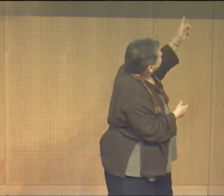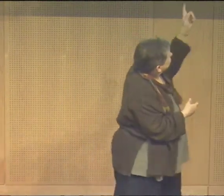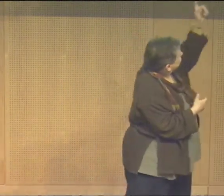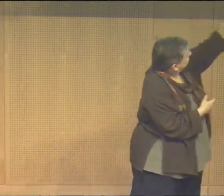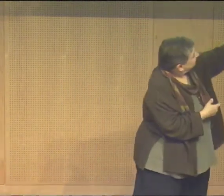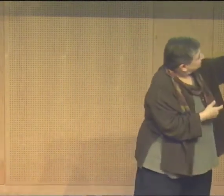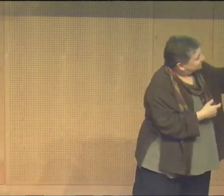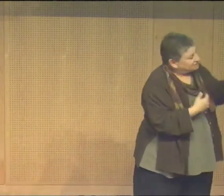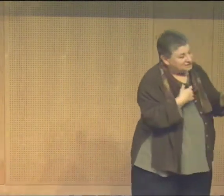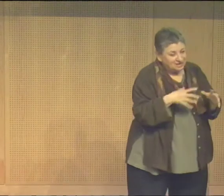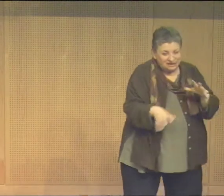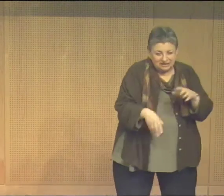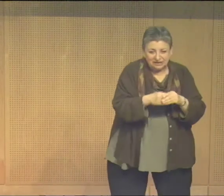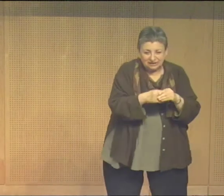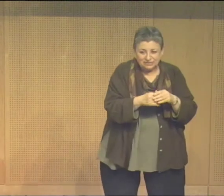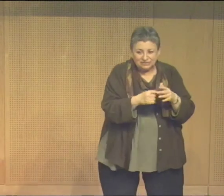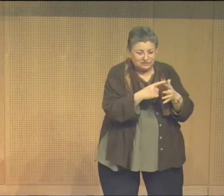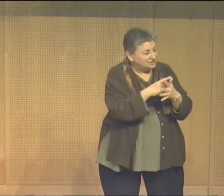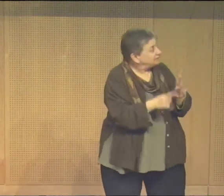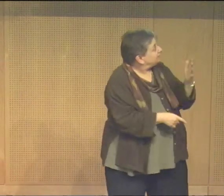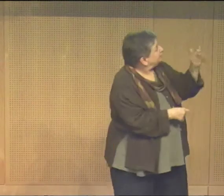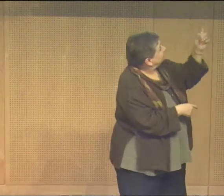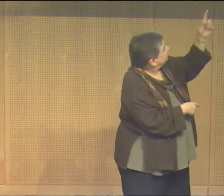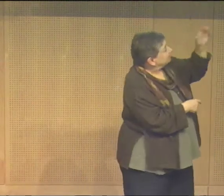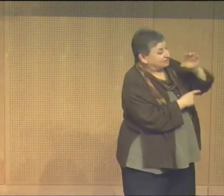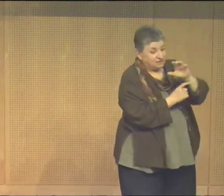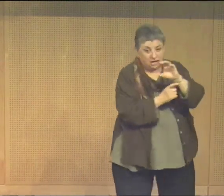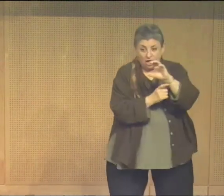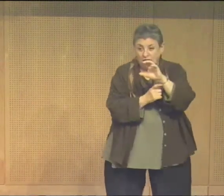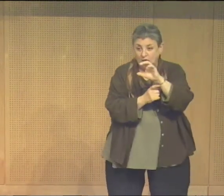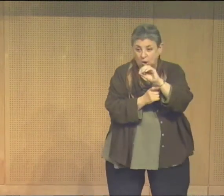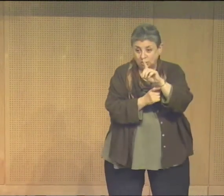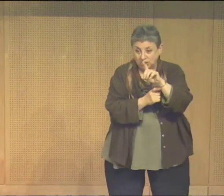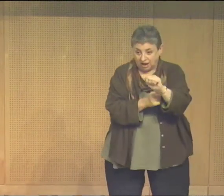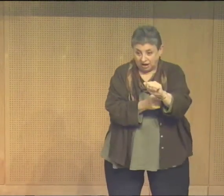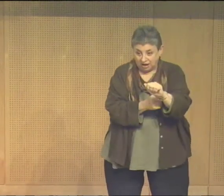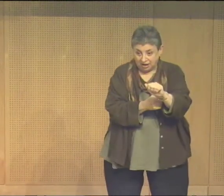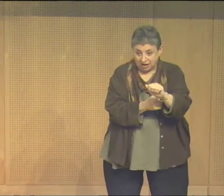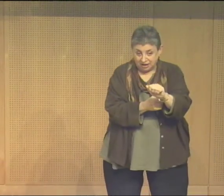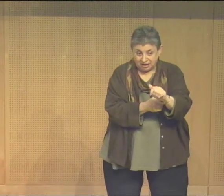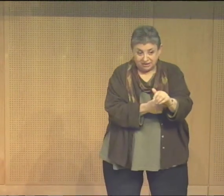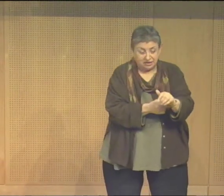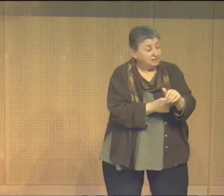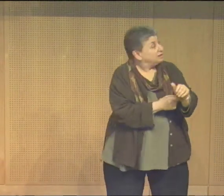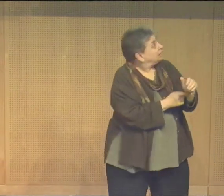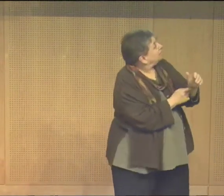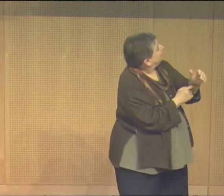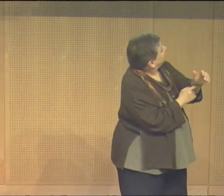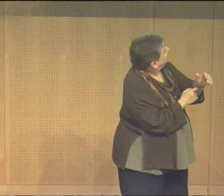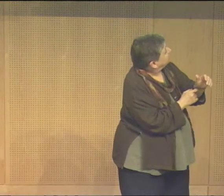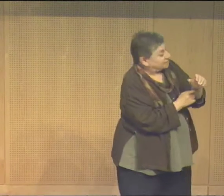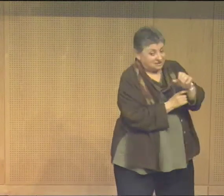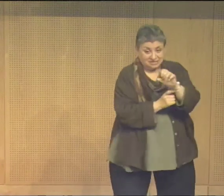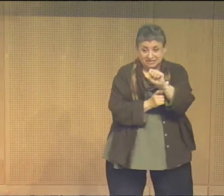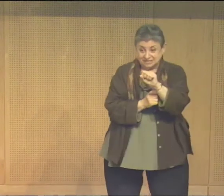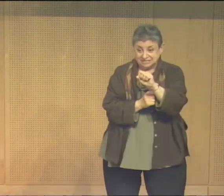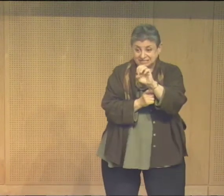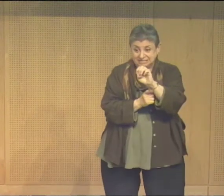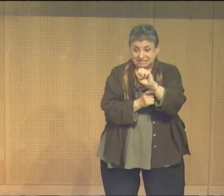It might have been, I think, more like 1970s that hearing impaired came on the scene. But now we see an update to the more